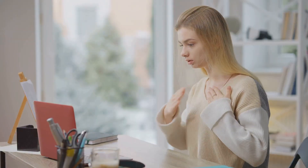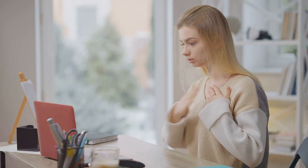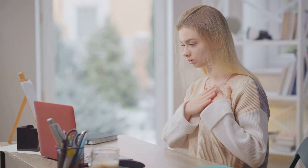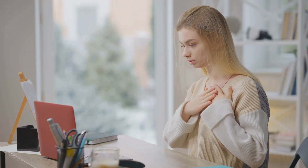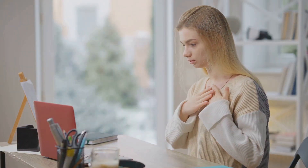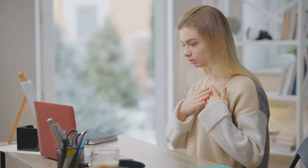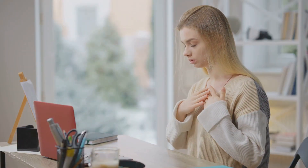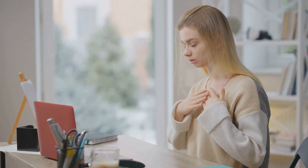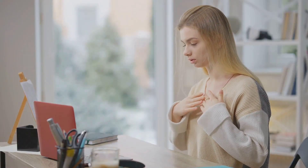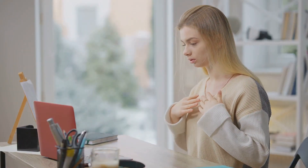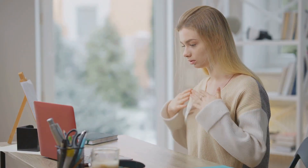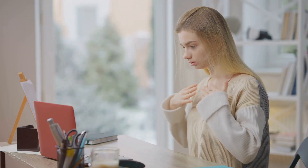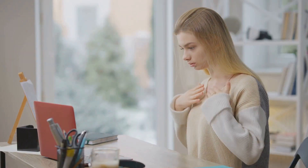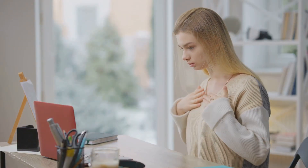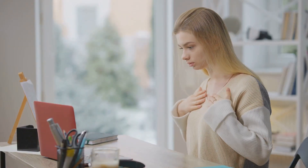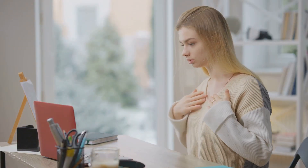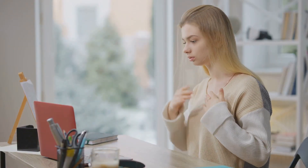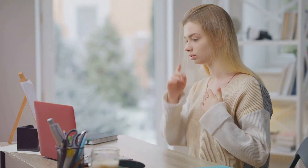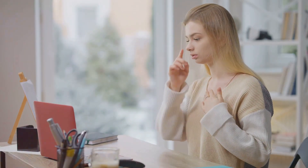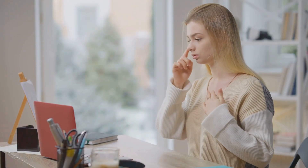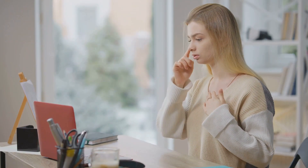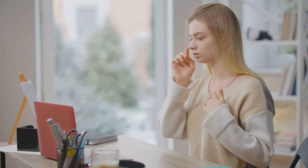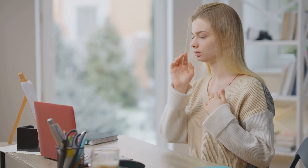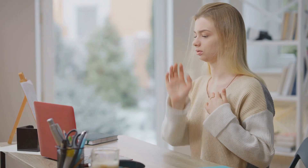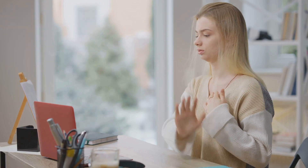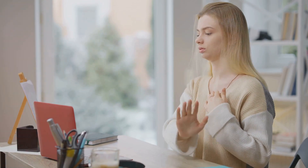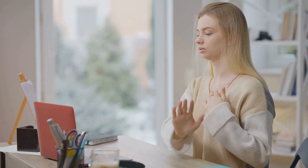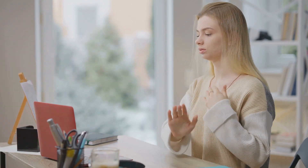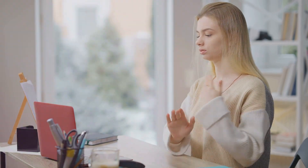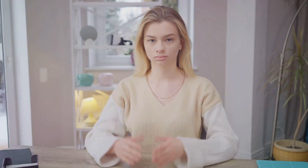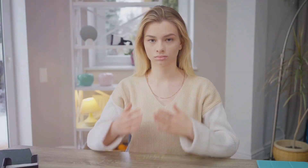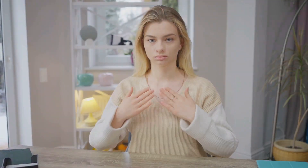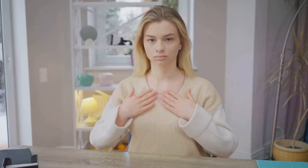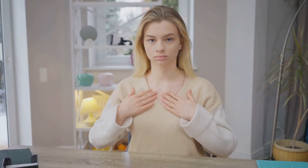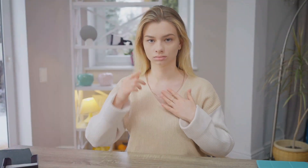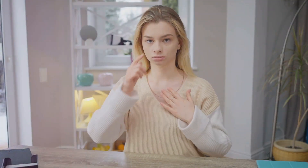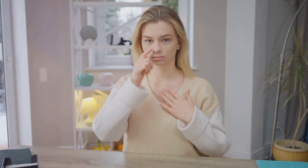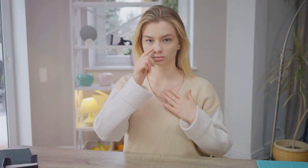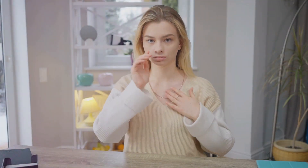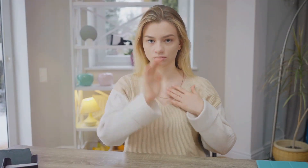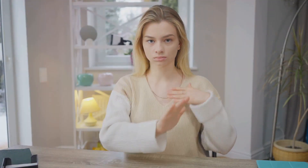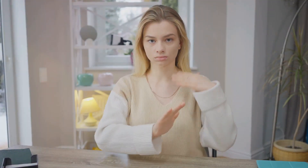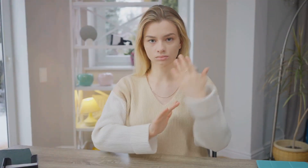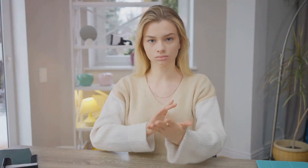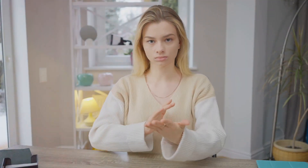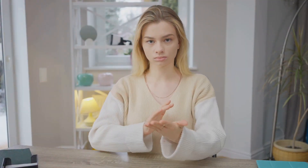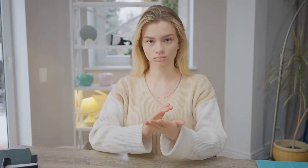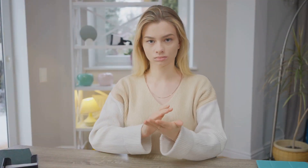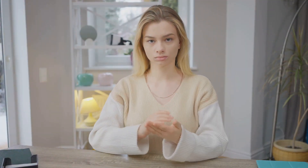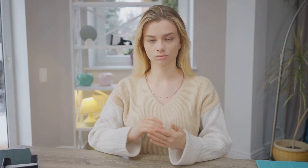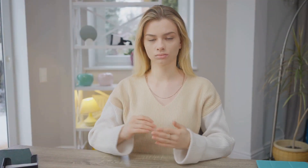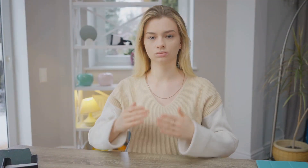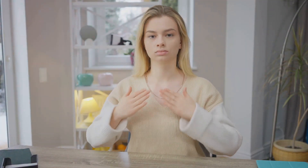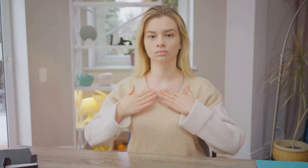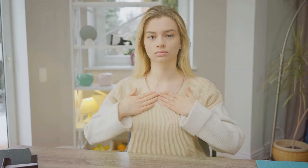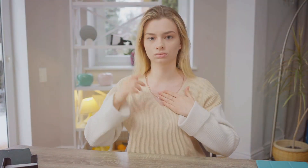highly skilled individuals can interpret in three languages, spoken English, American Sign Language, and spoken Spanish.